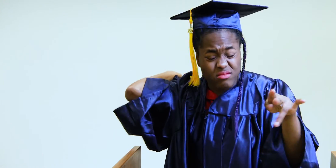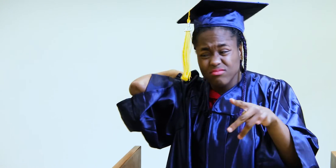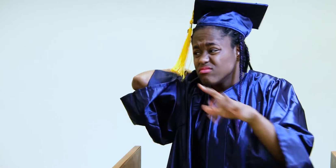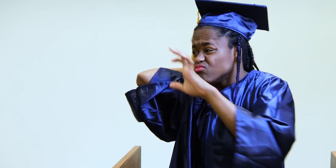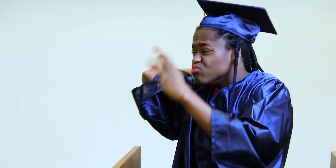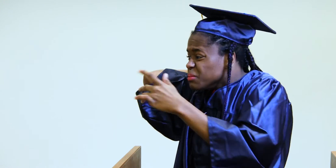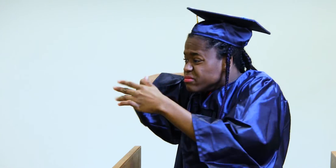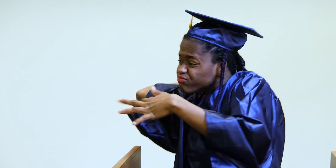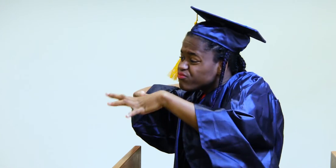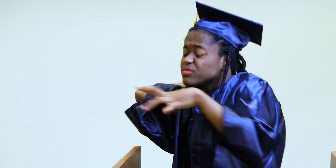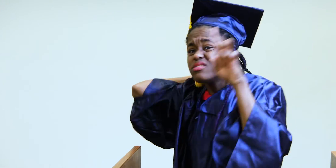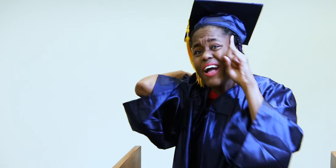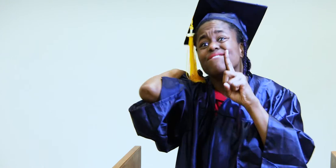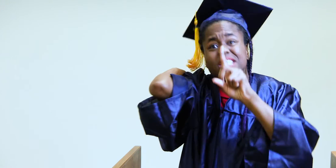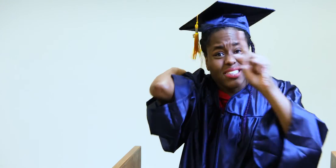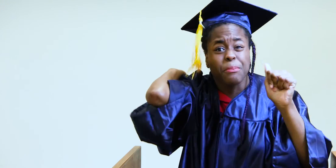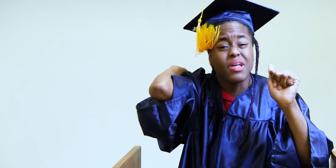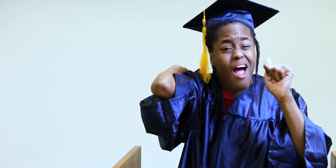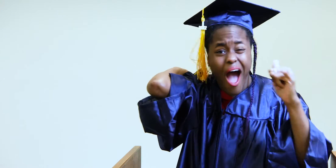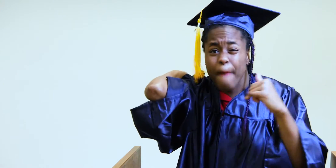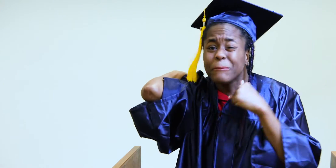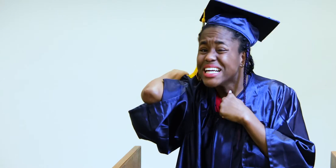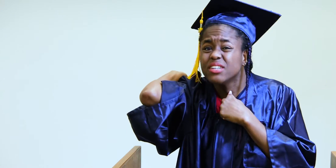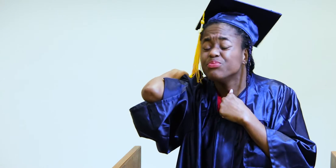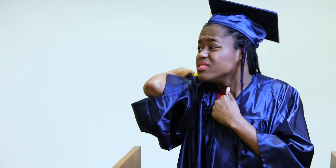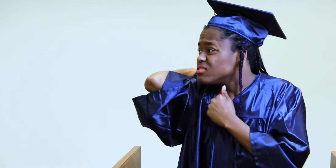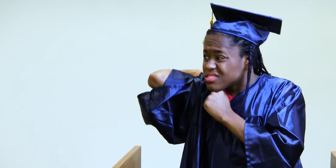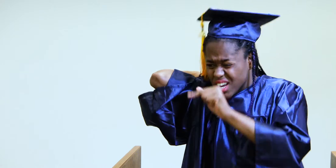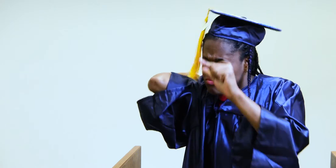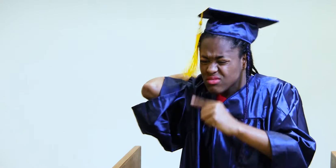Did you know that Deaf, disabled people like me are less likely to graduate from high school?